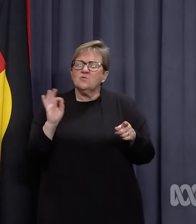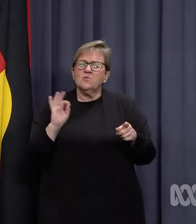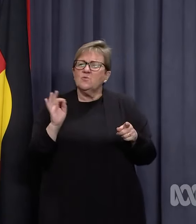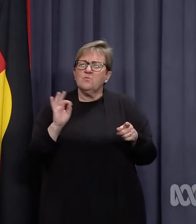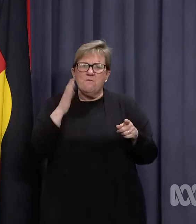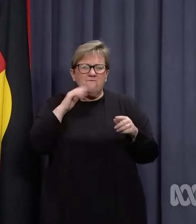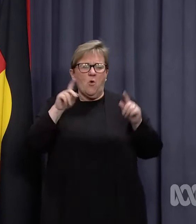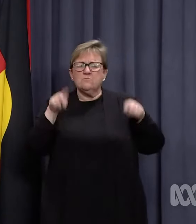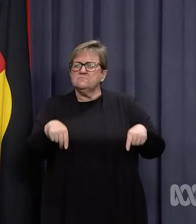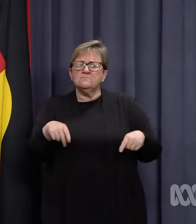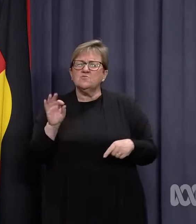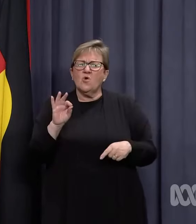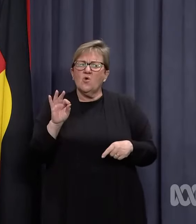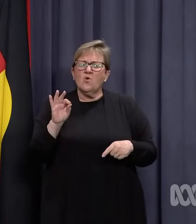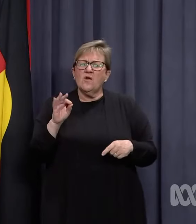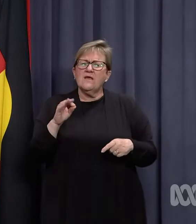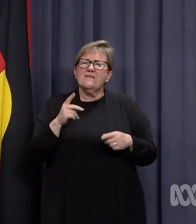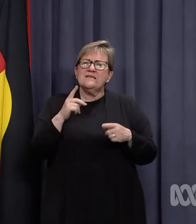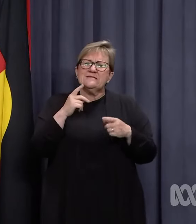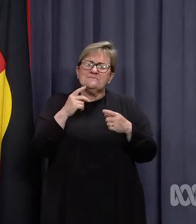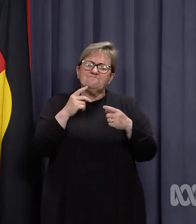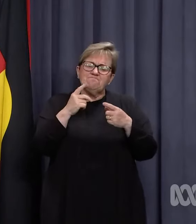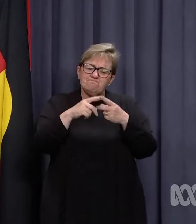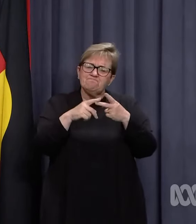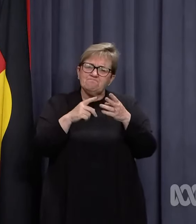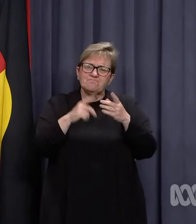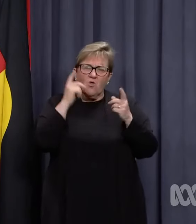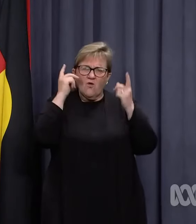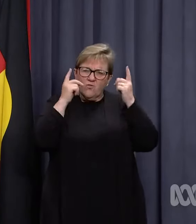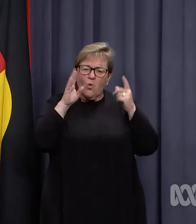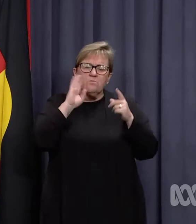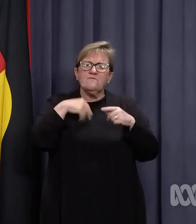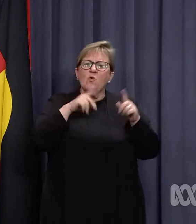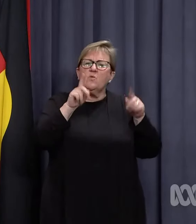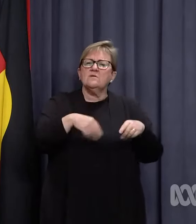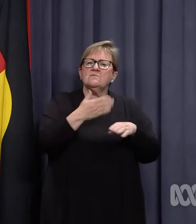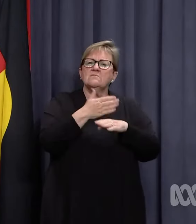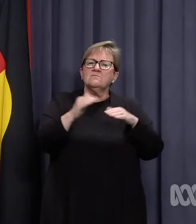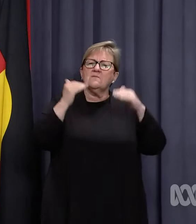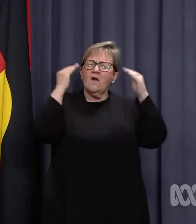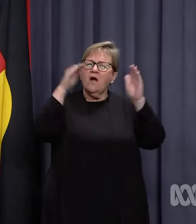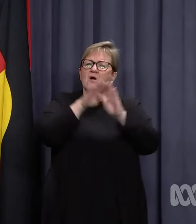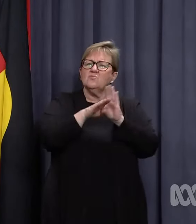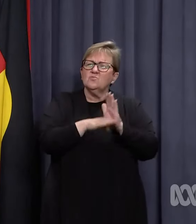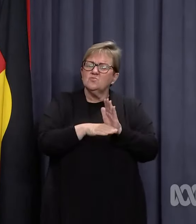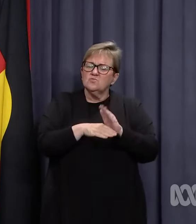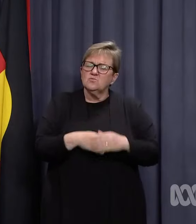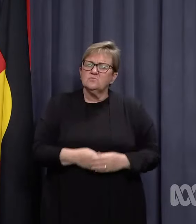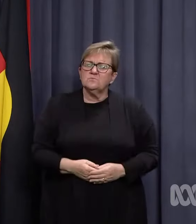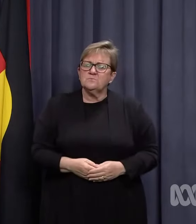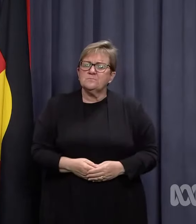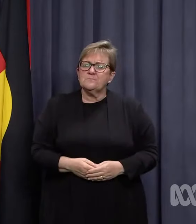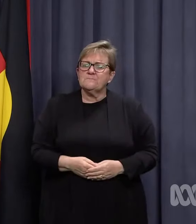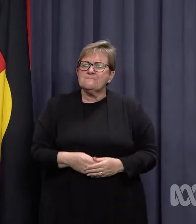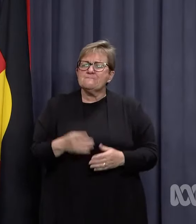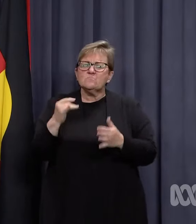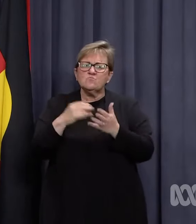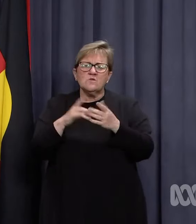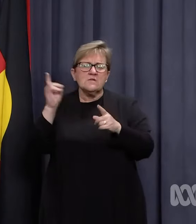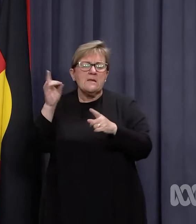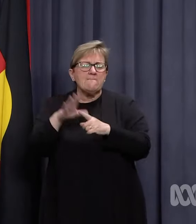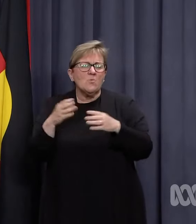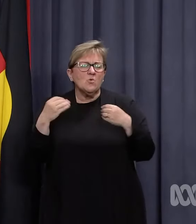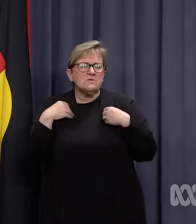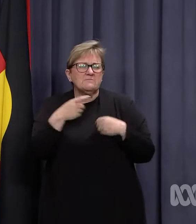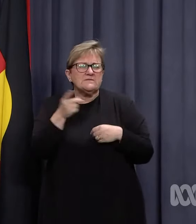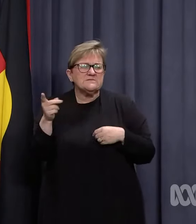mind. There's a number of considerations, and particularly around critical industries.